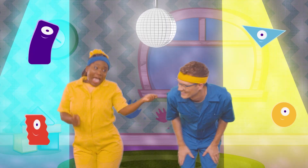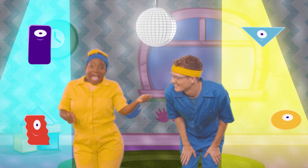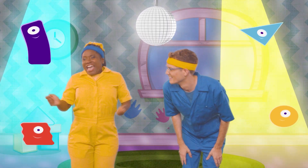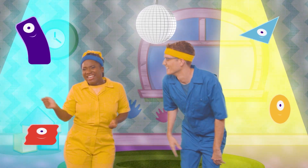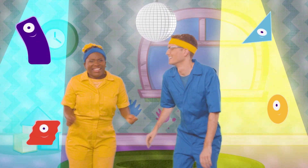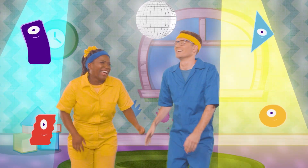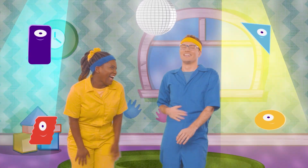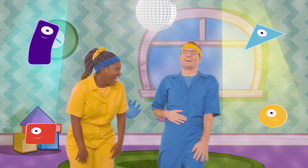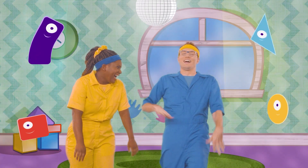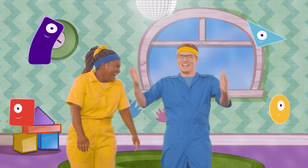Yay!